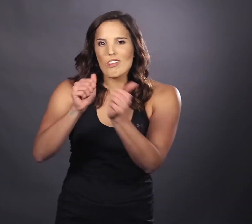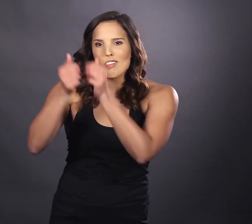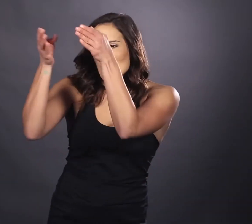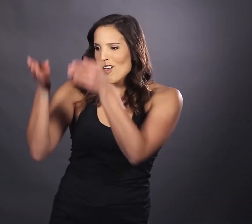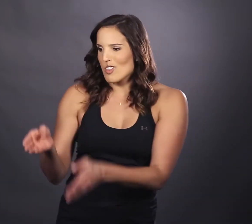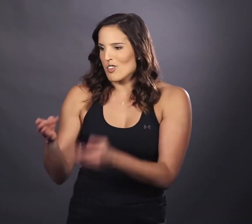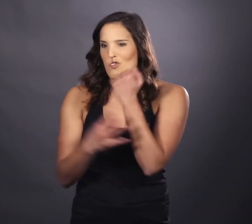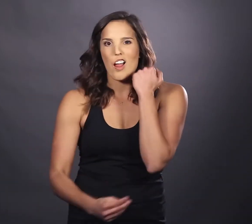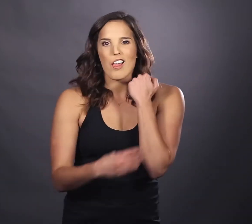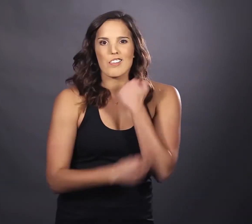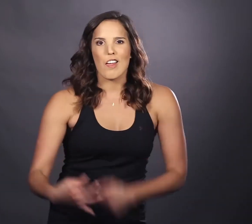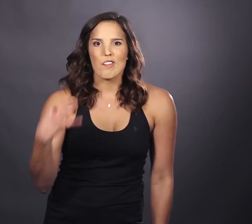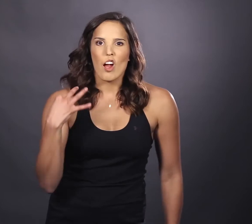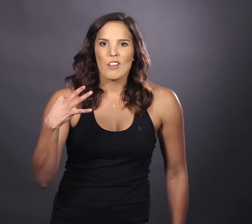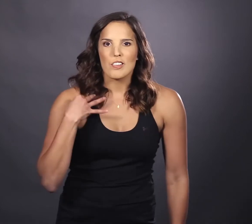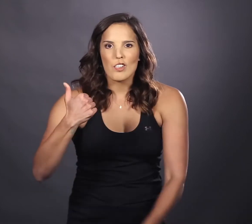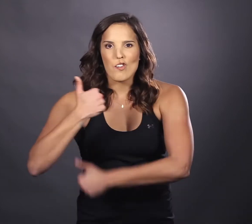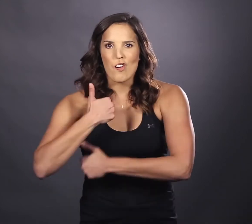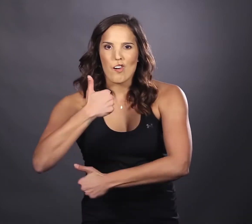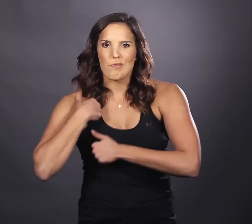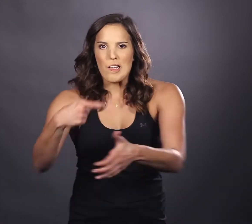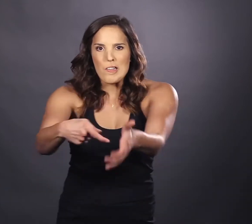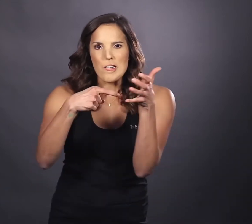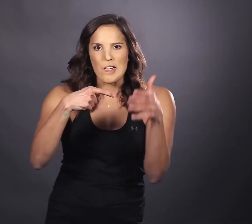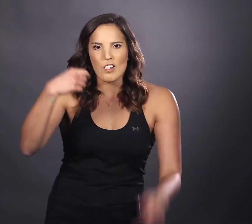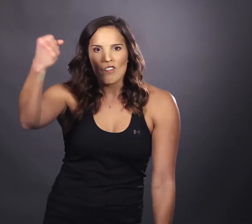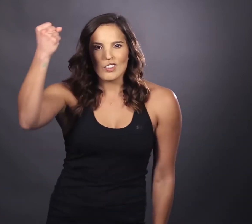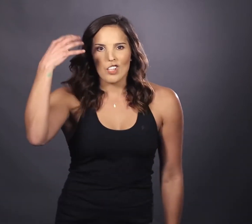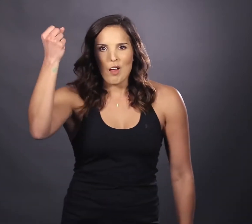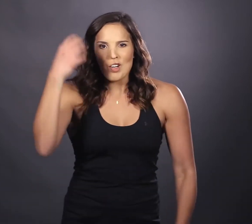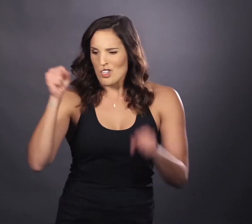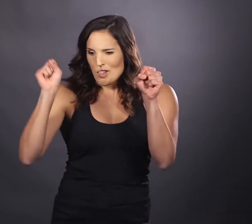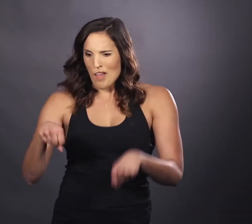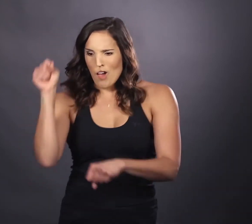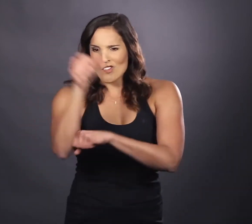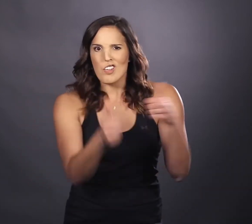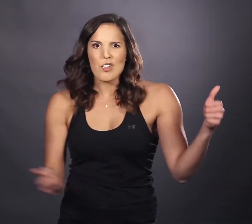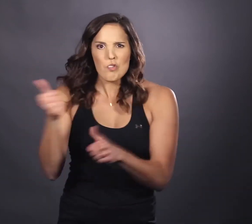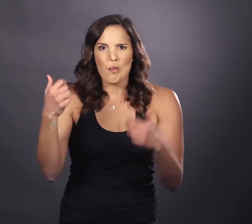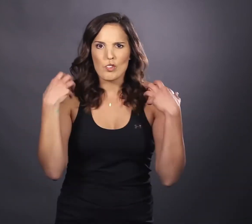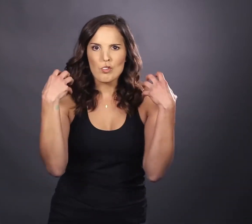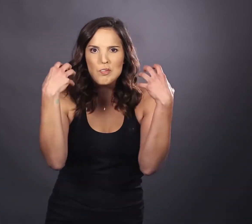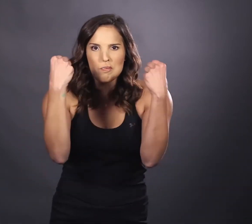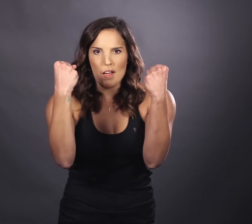How does a ragtag volunteer army in need of a shower Somehow defeat a global superpower